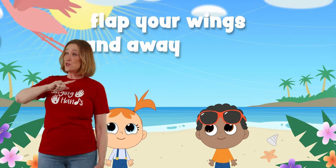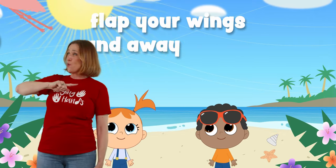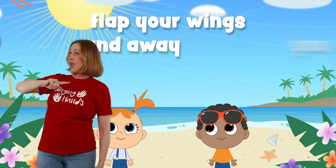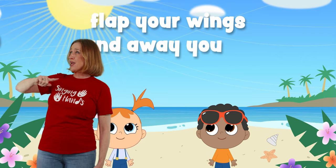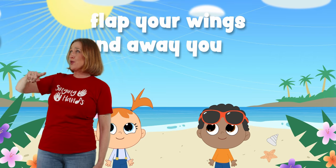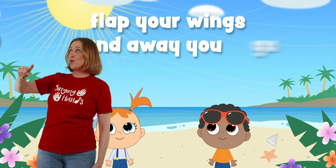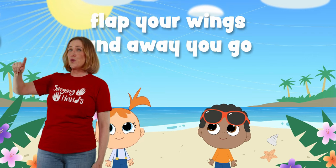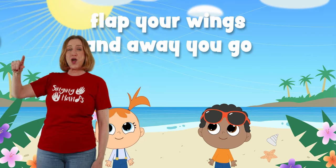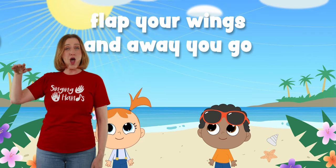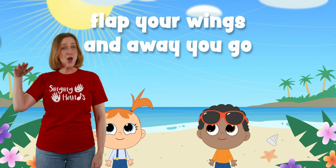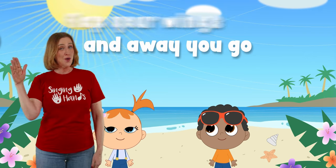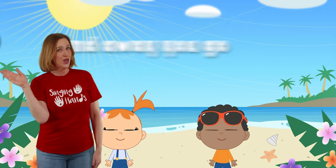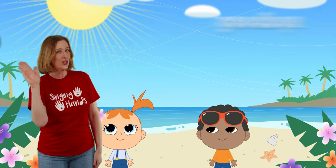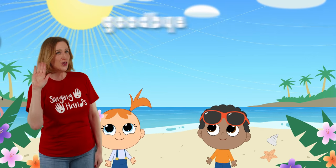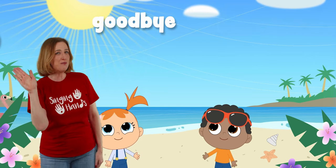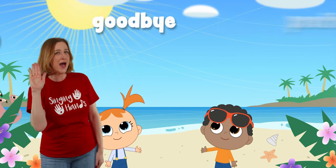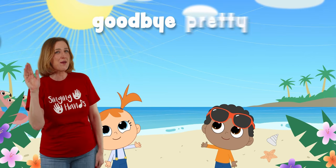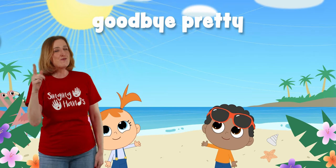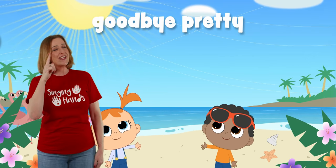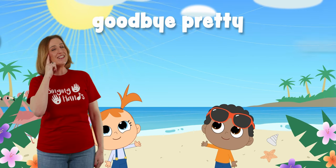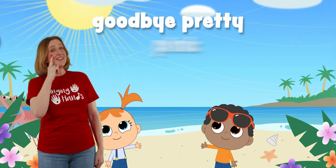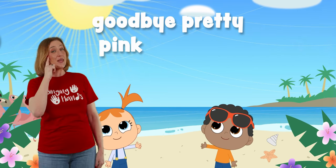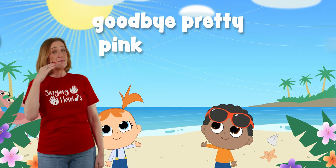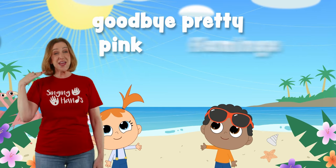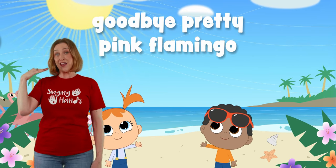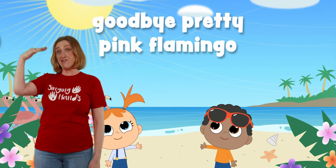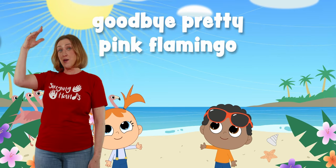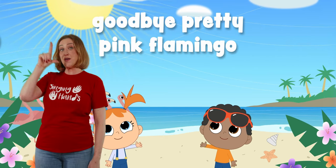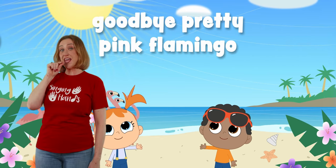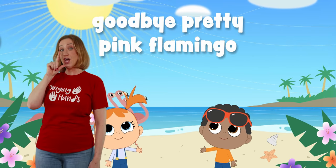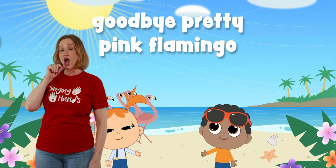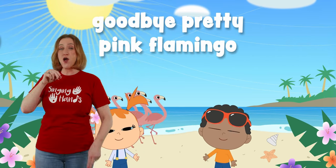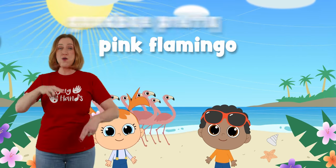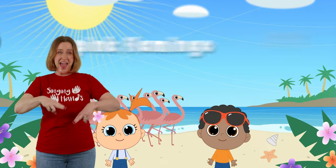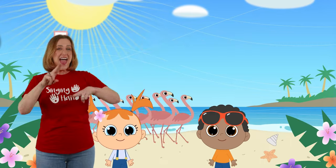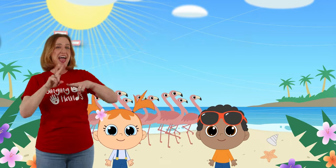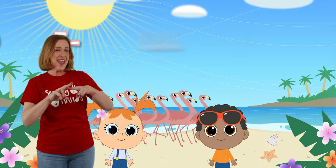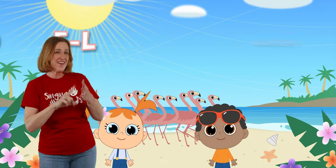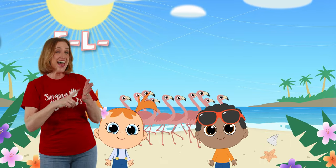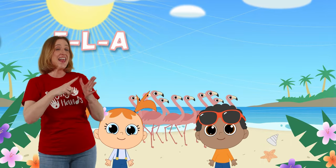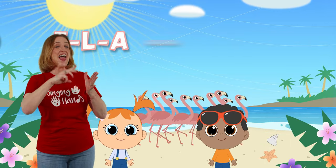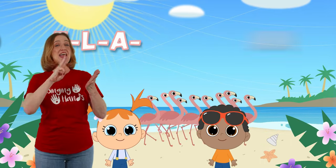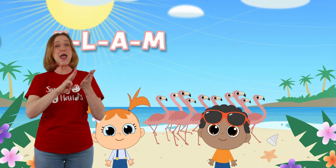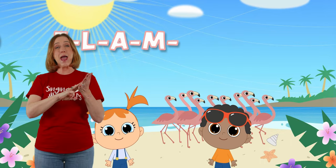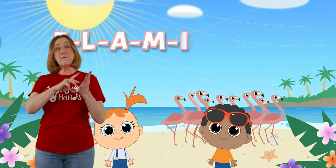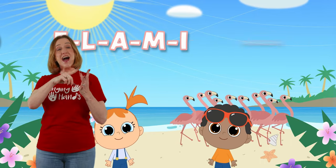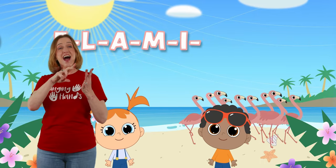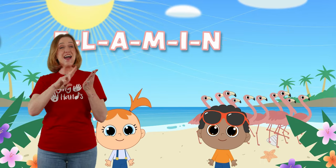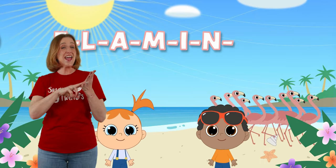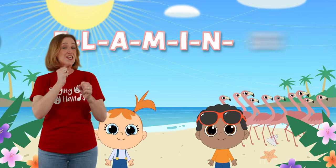away you go Goodbye, pretty pink flamingo F-L-A-M-I-N